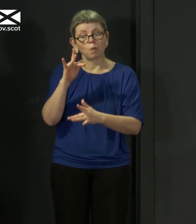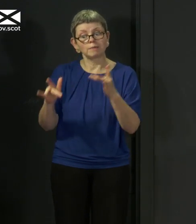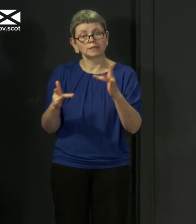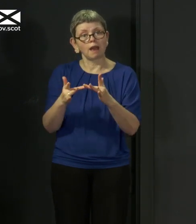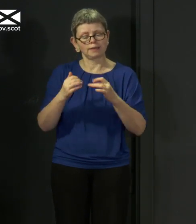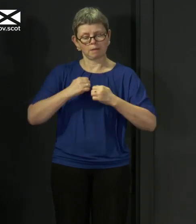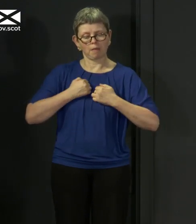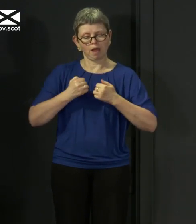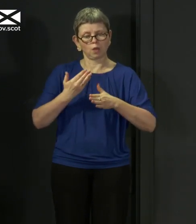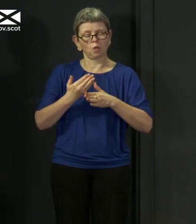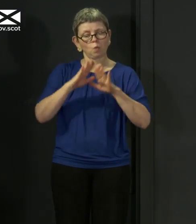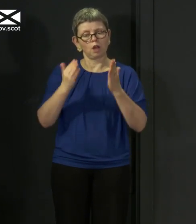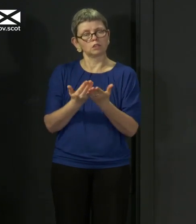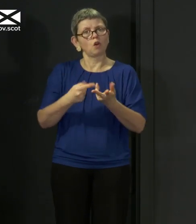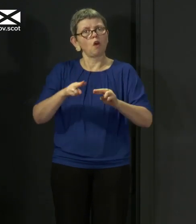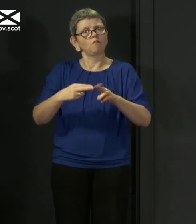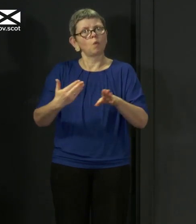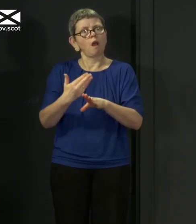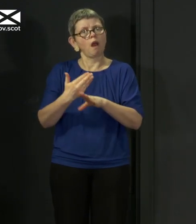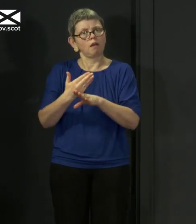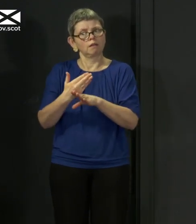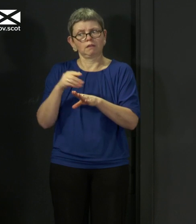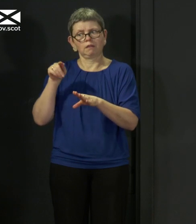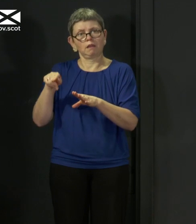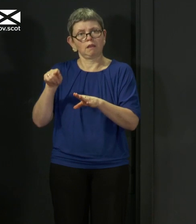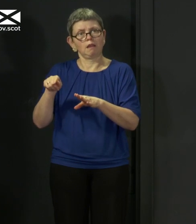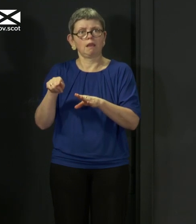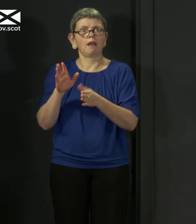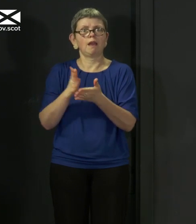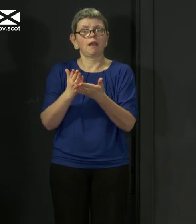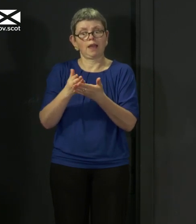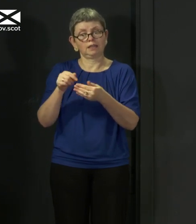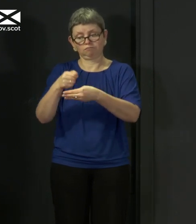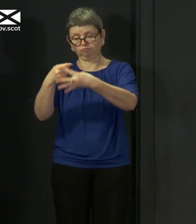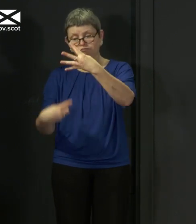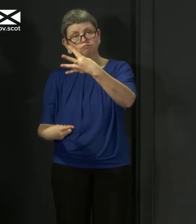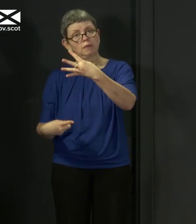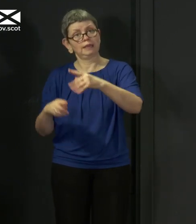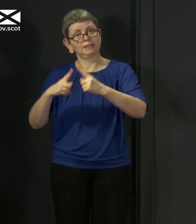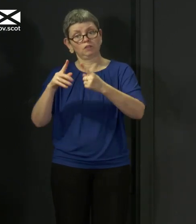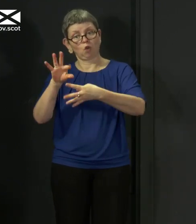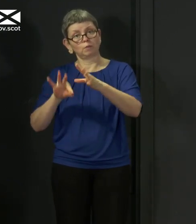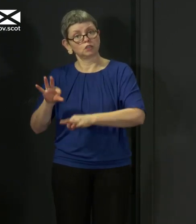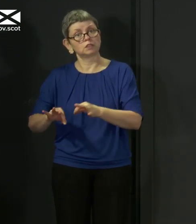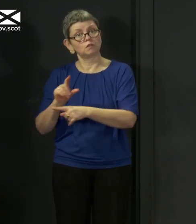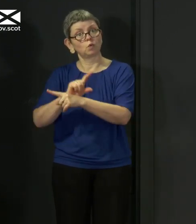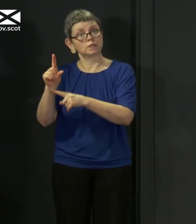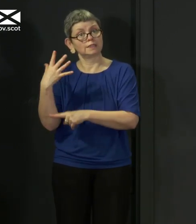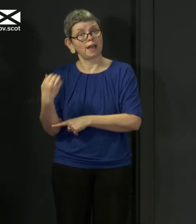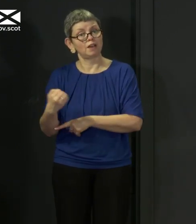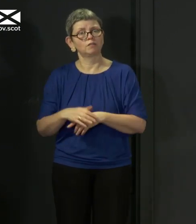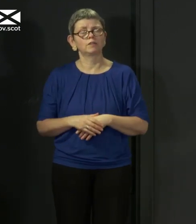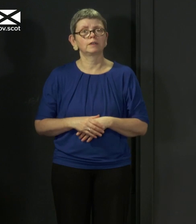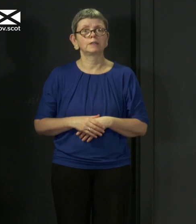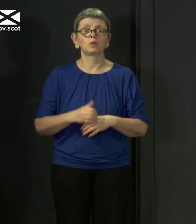you'll find the free courses under the Learn and Train section of the main menu. That concludes my update for